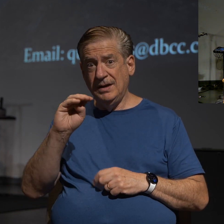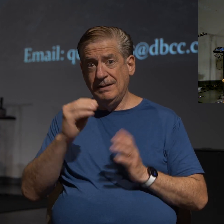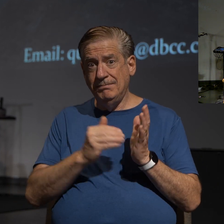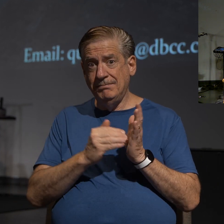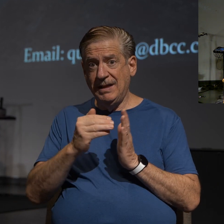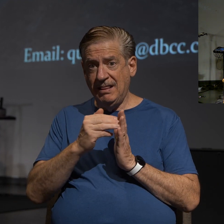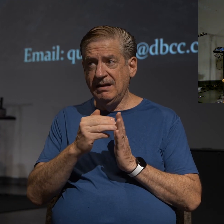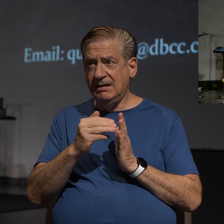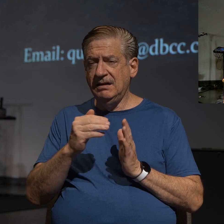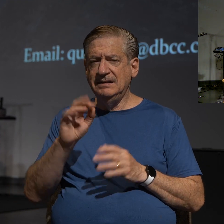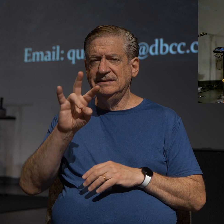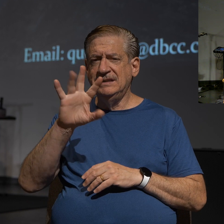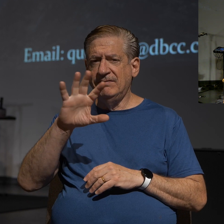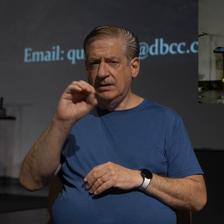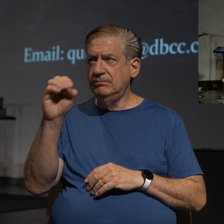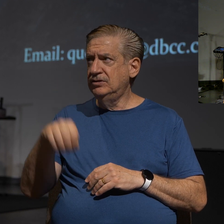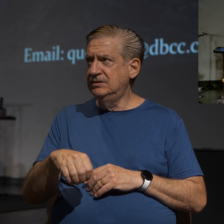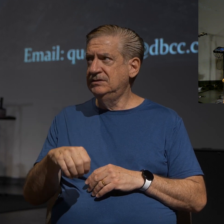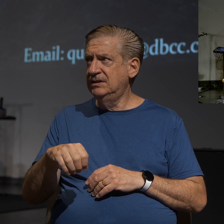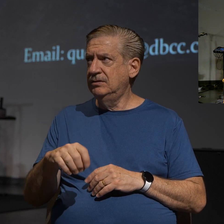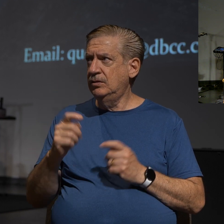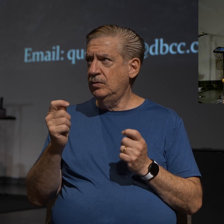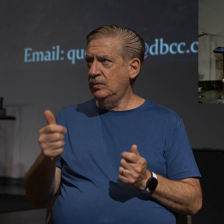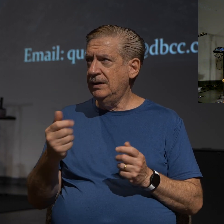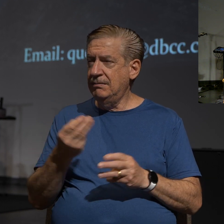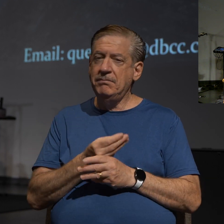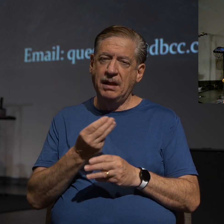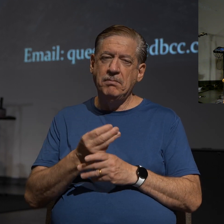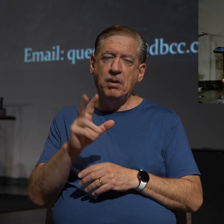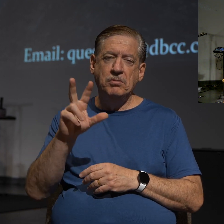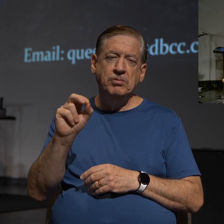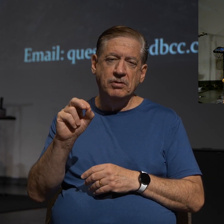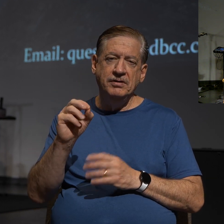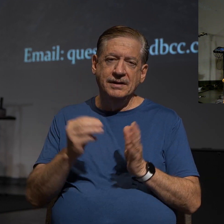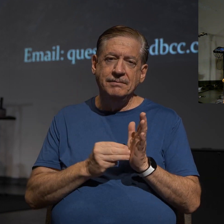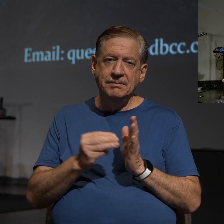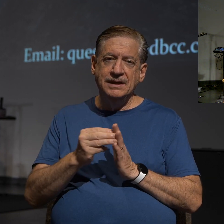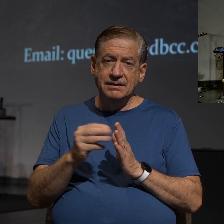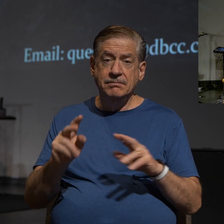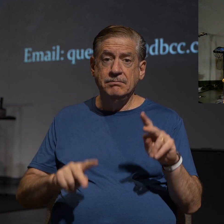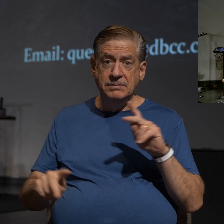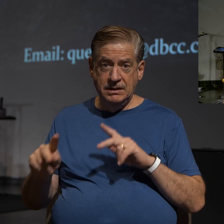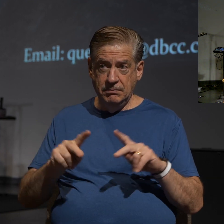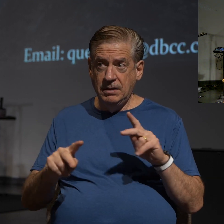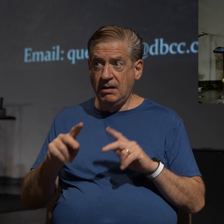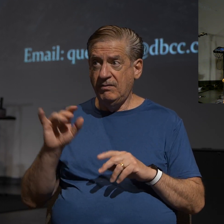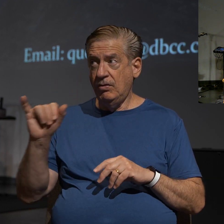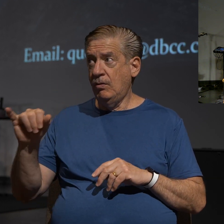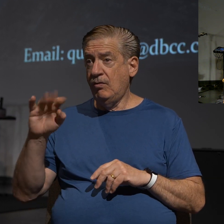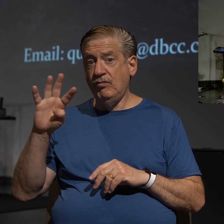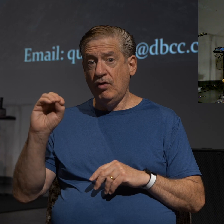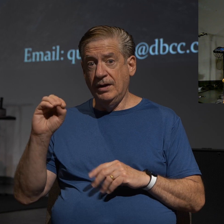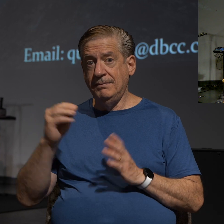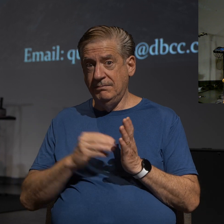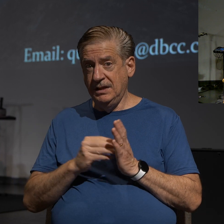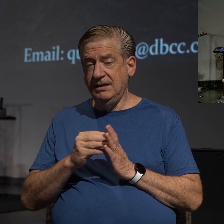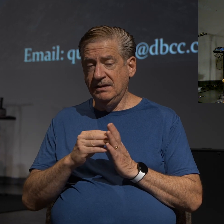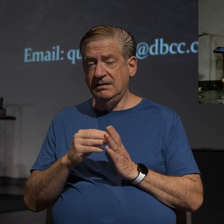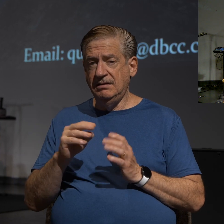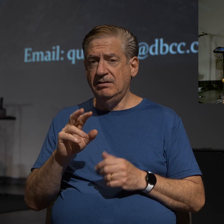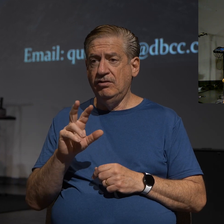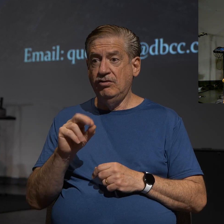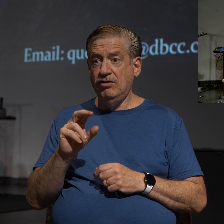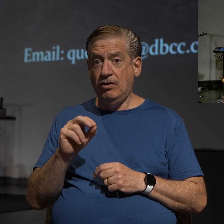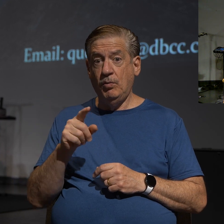75% of them, so it's quick math, it'd say about 30 million people. 30 million of the 40 million who are de-churched.-churched.